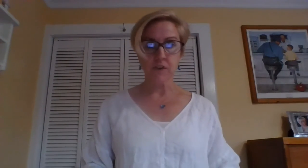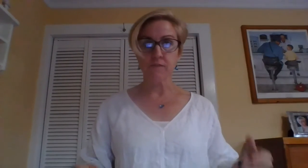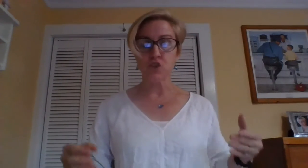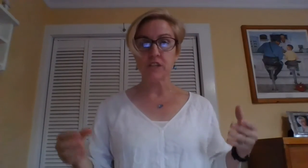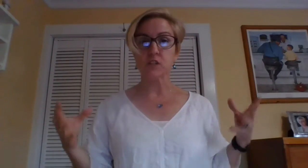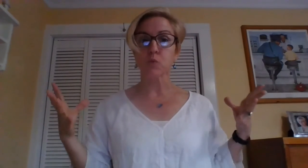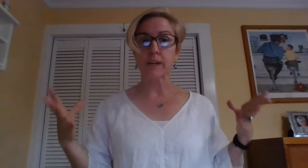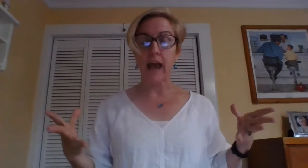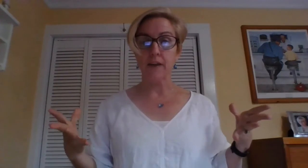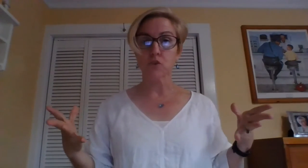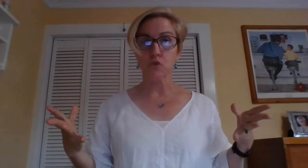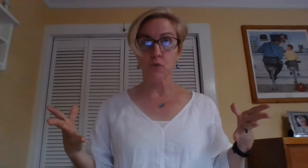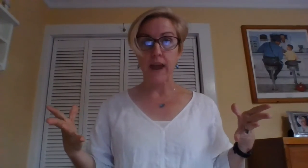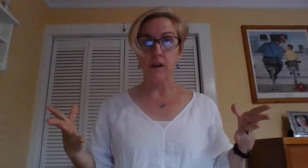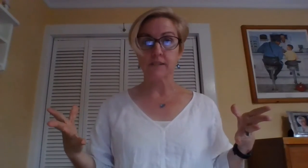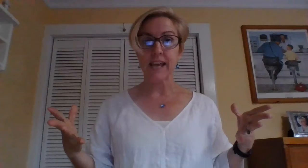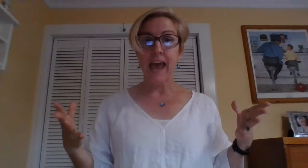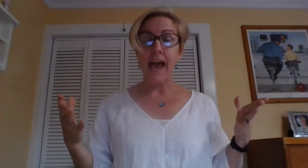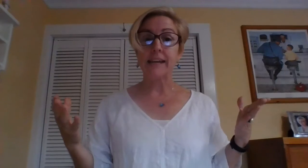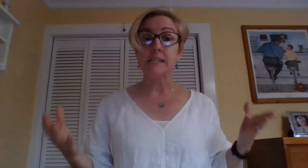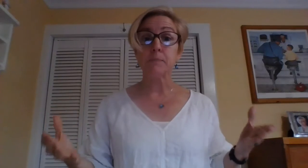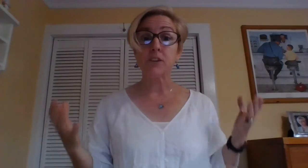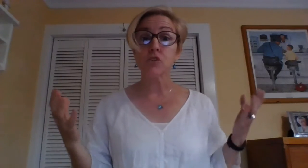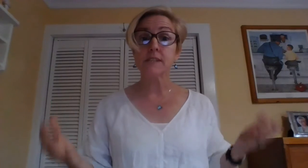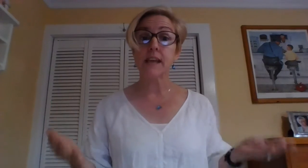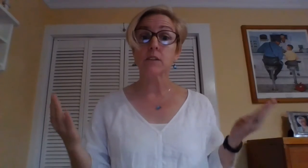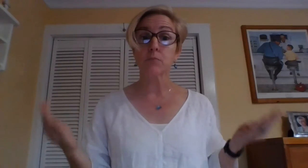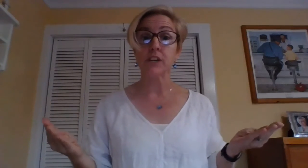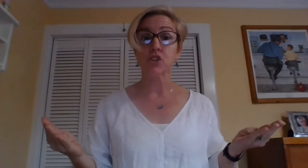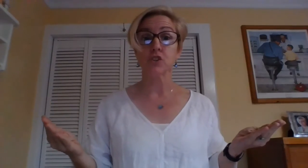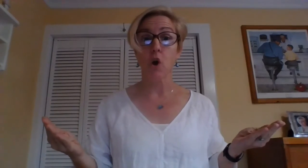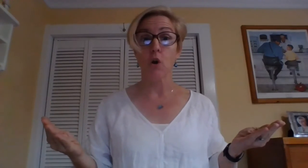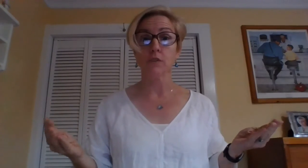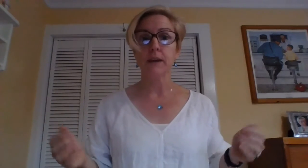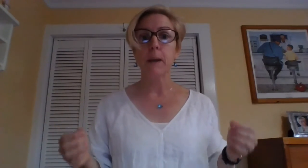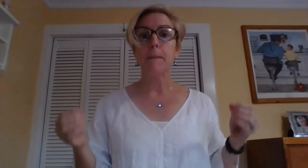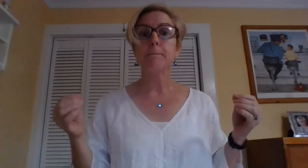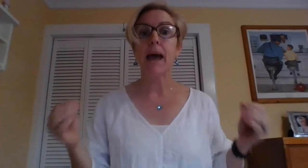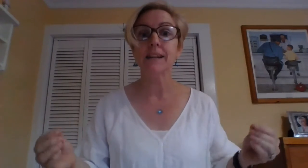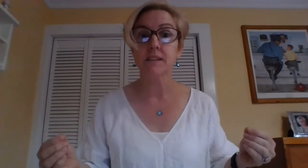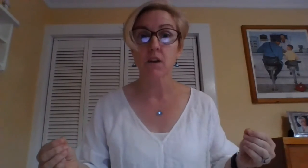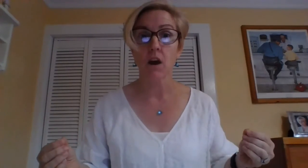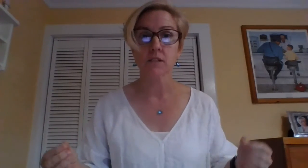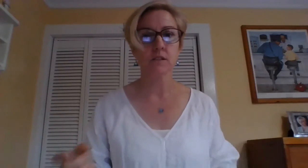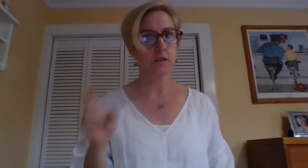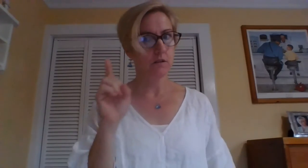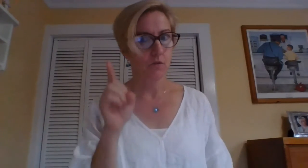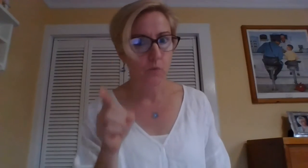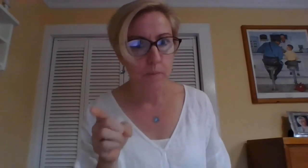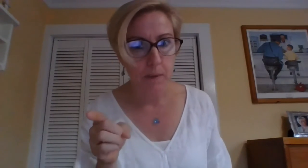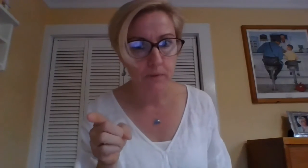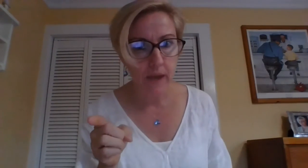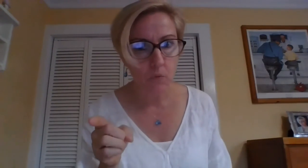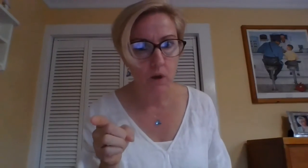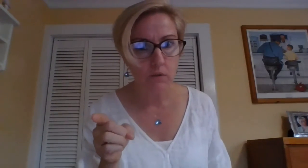of Jesus were gathered around at a special celebration called Pentecost. Remember that word.